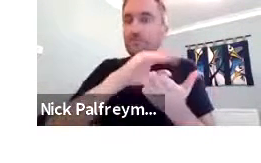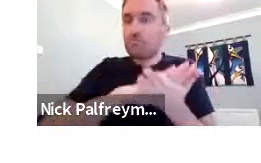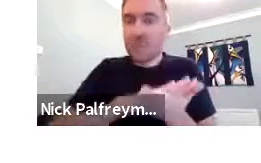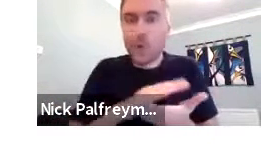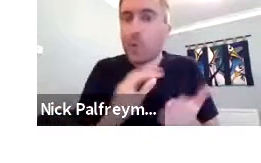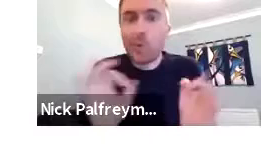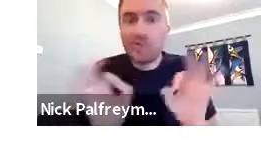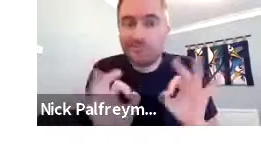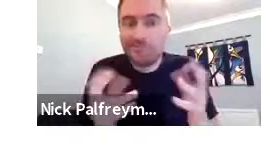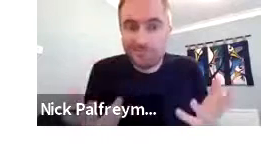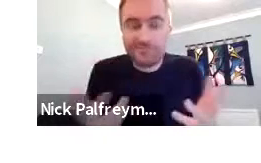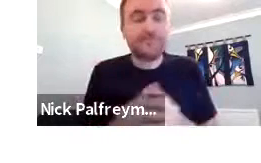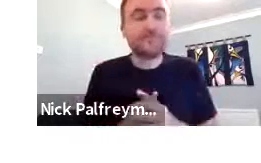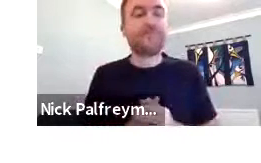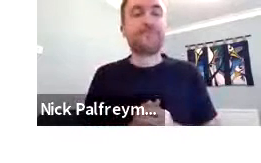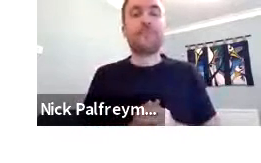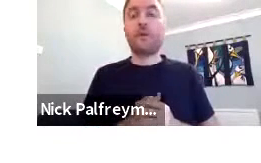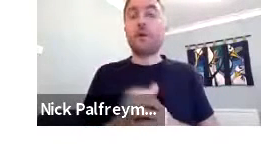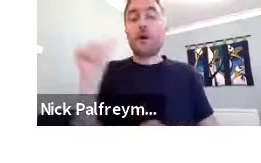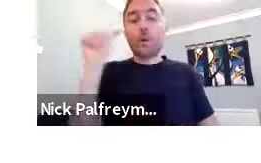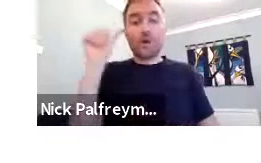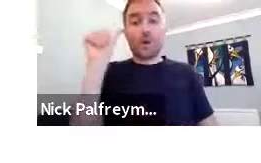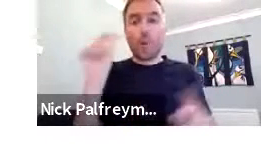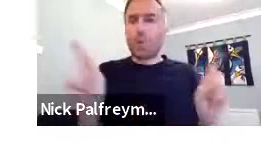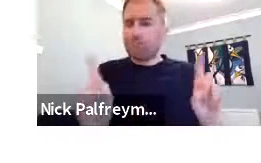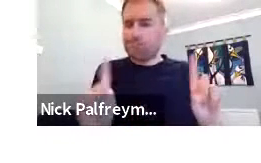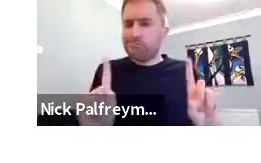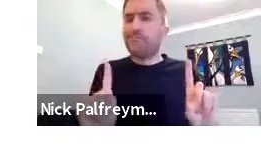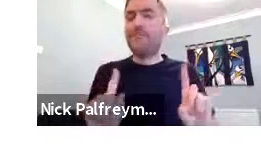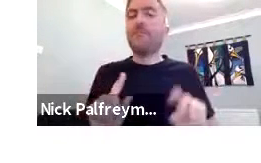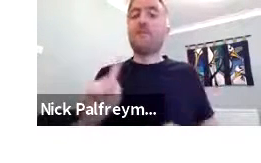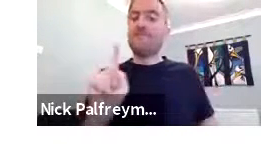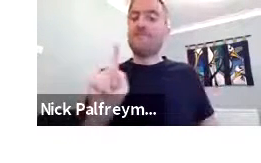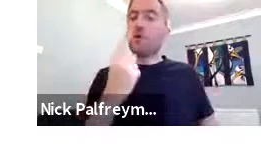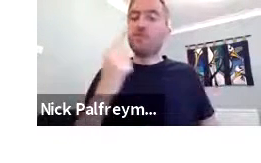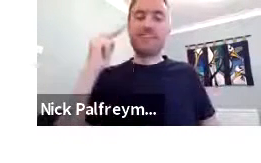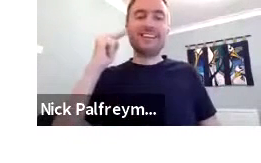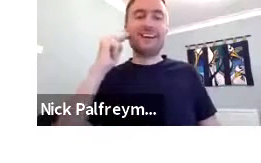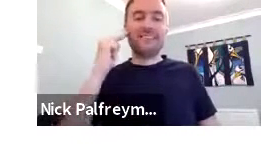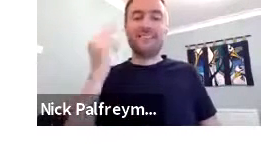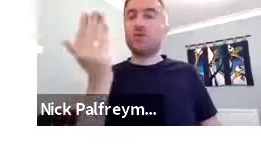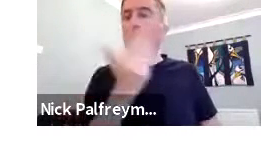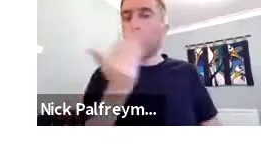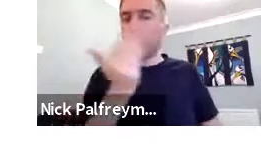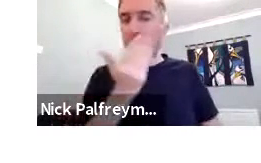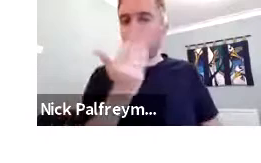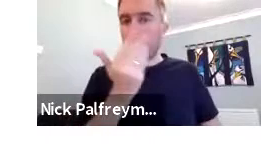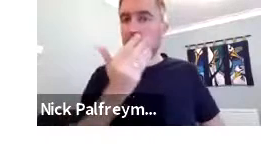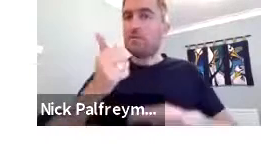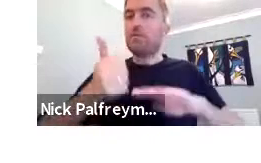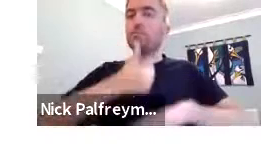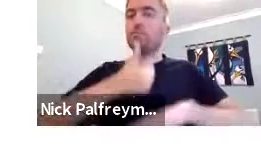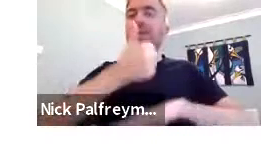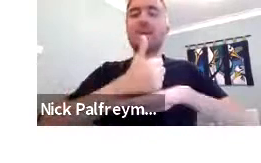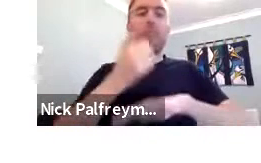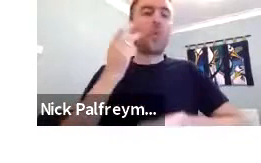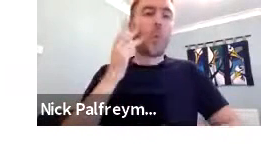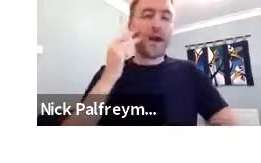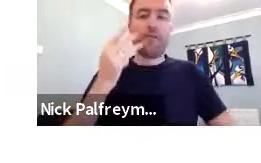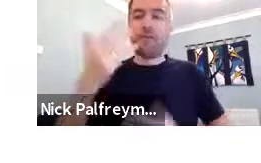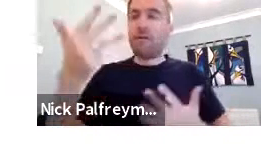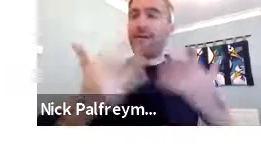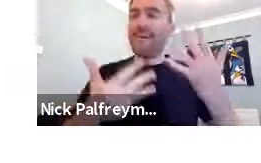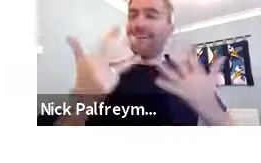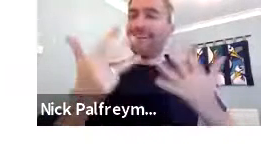And we've tried to look for evidence, but there's no records as such as to when it was introduced. But we know that the first deaf